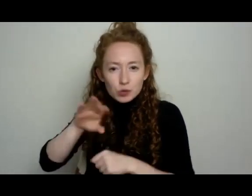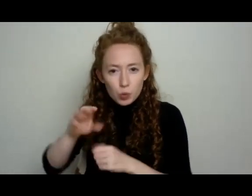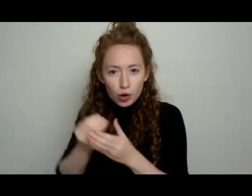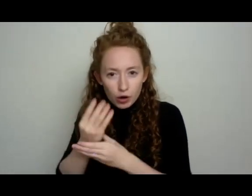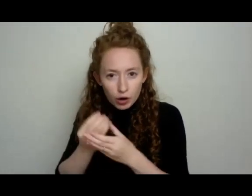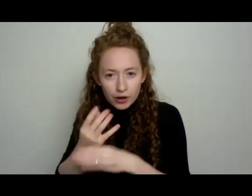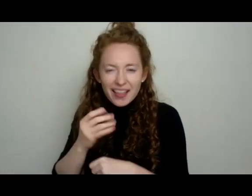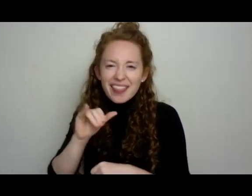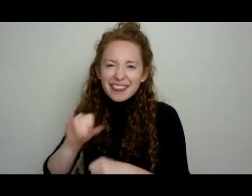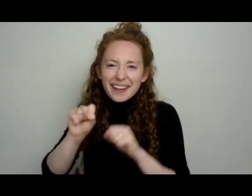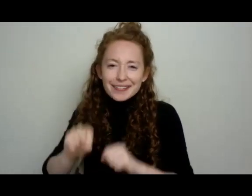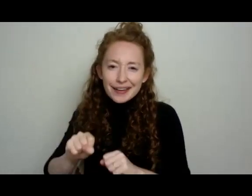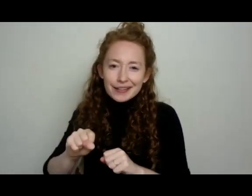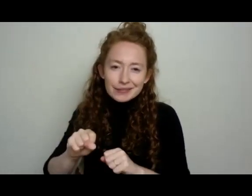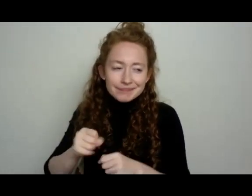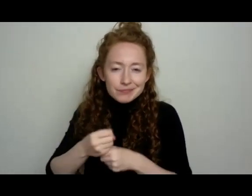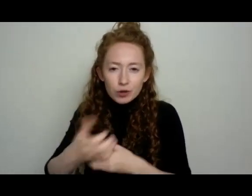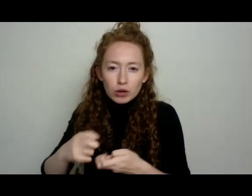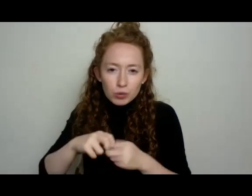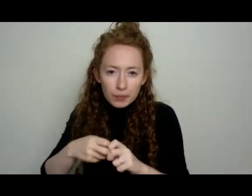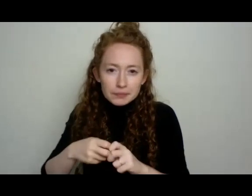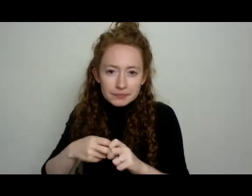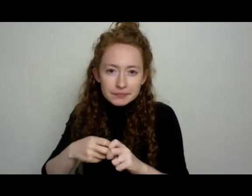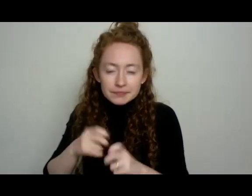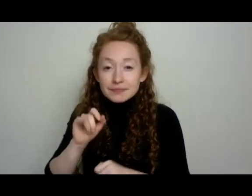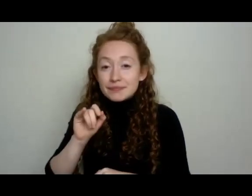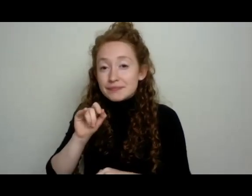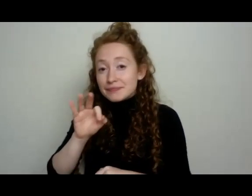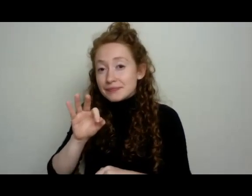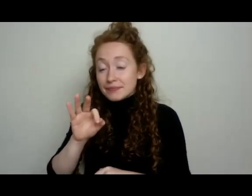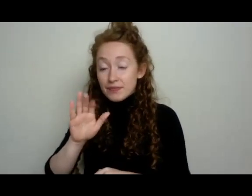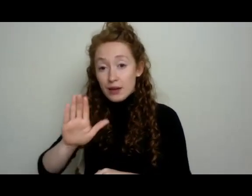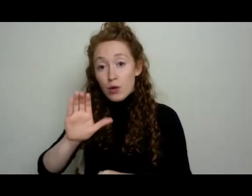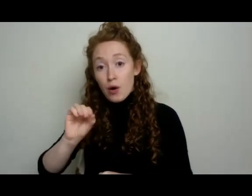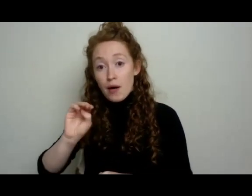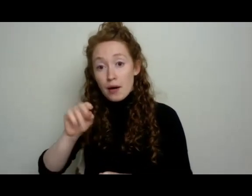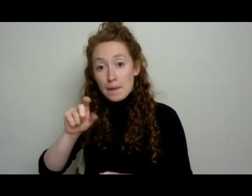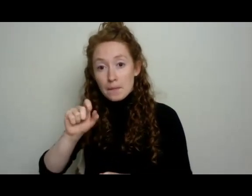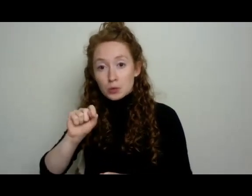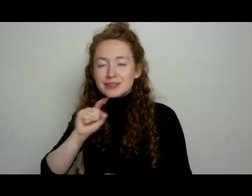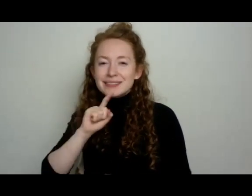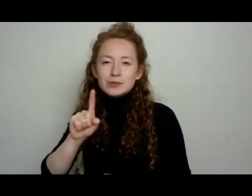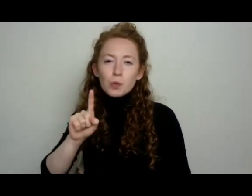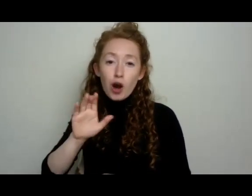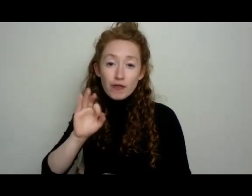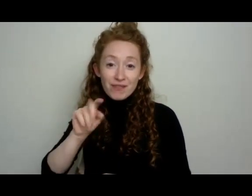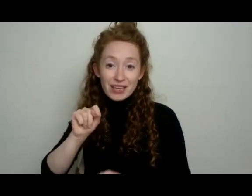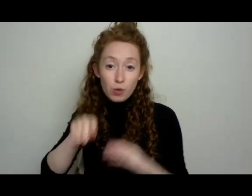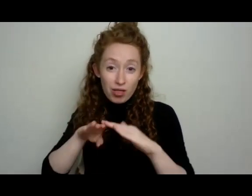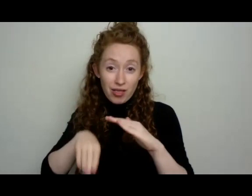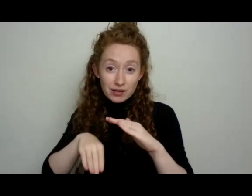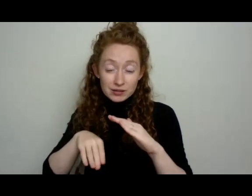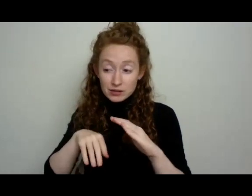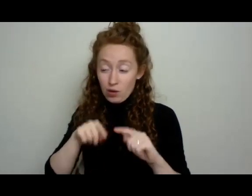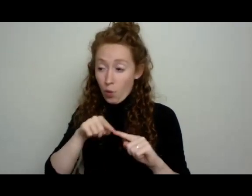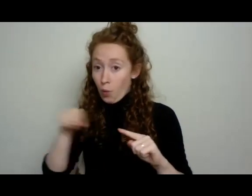sometimes be problematic. If it's less, if your compost is less than 100 feet where you want to plant cucumbers next year, that's just, you know,